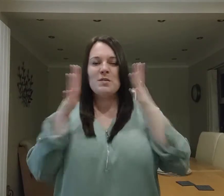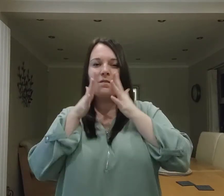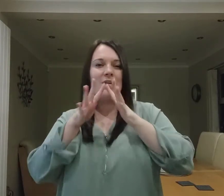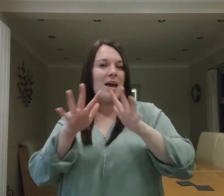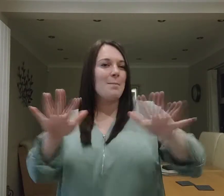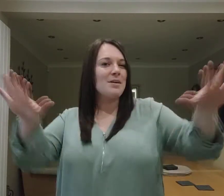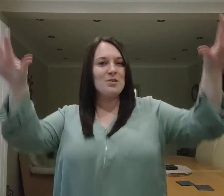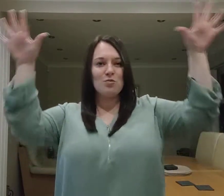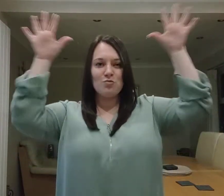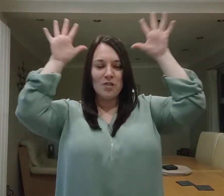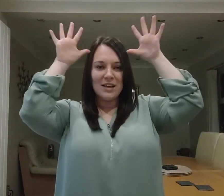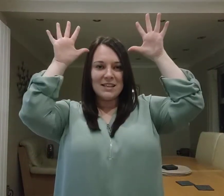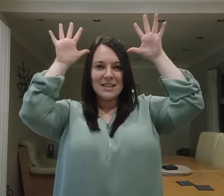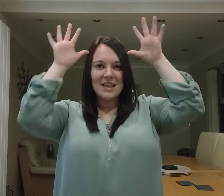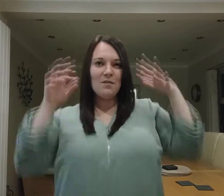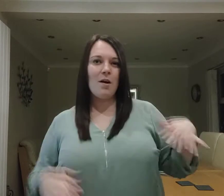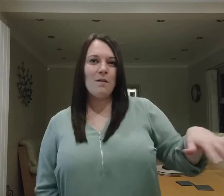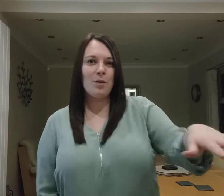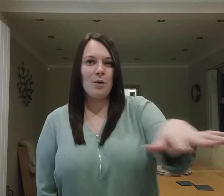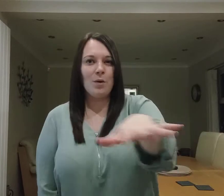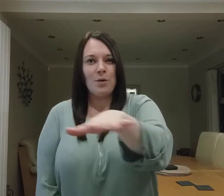famous reindeer of all?